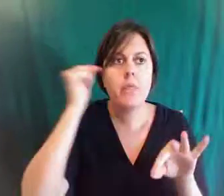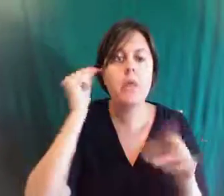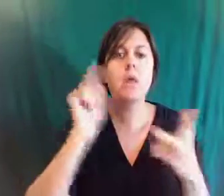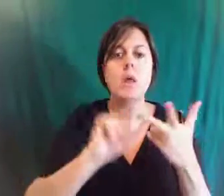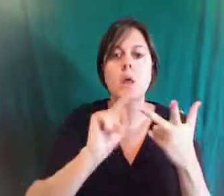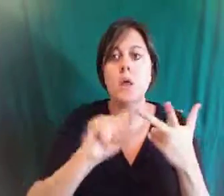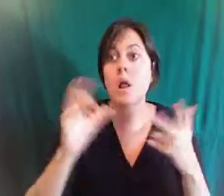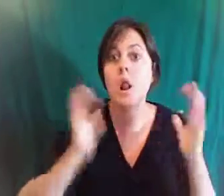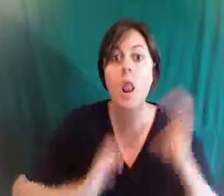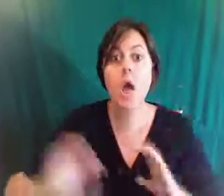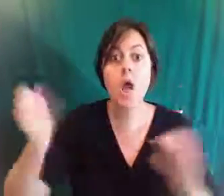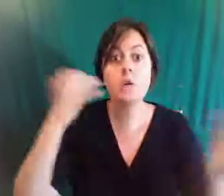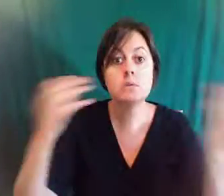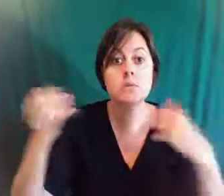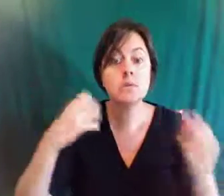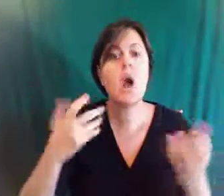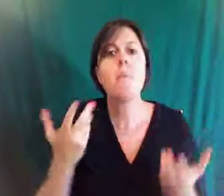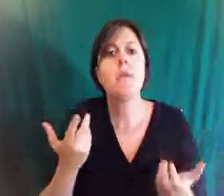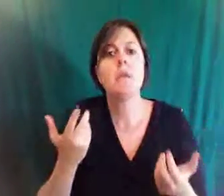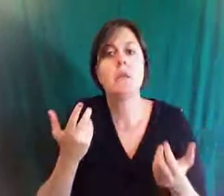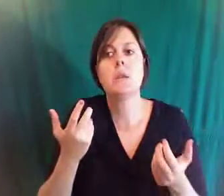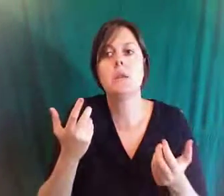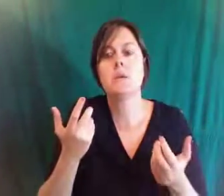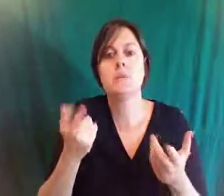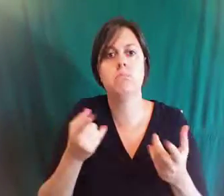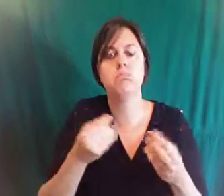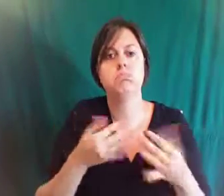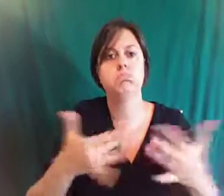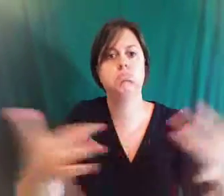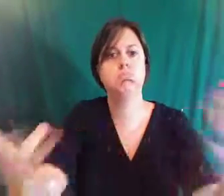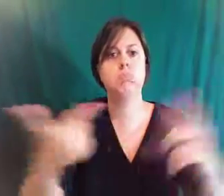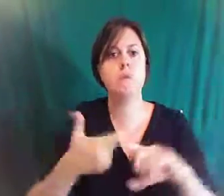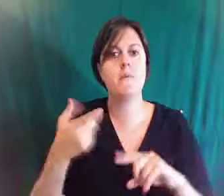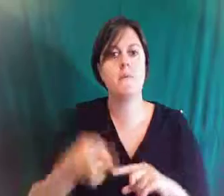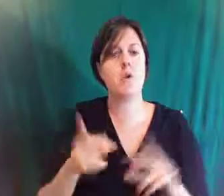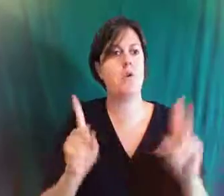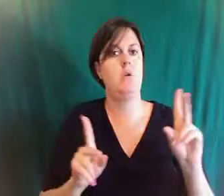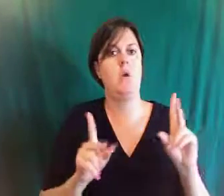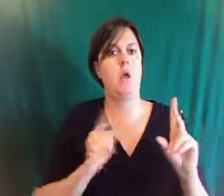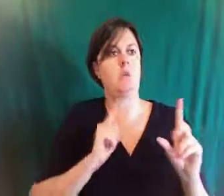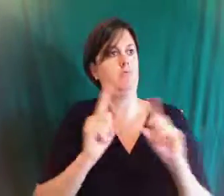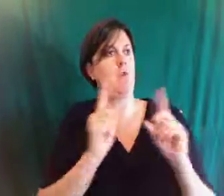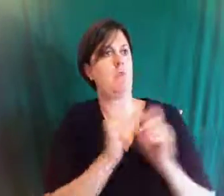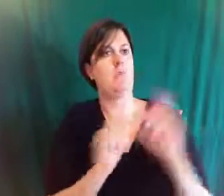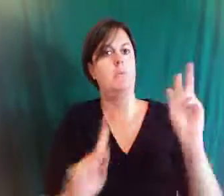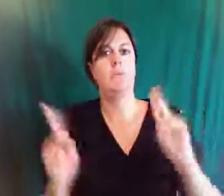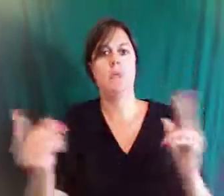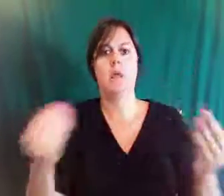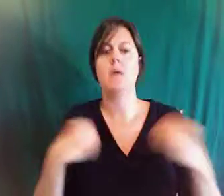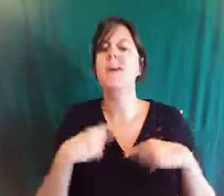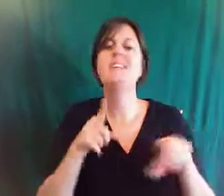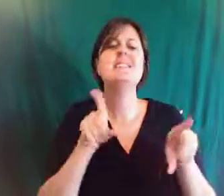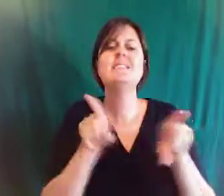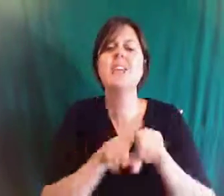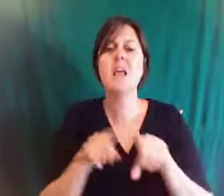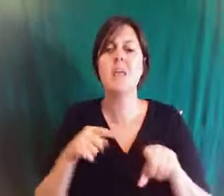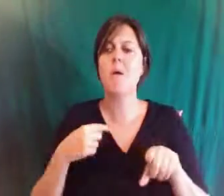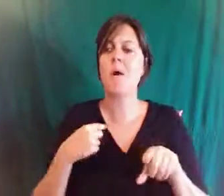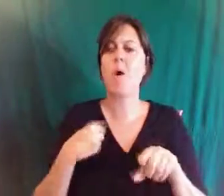it just it just happens and i think that's really important you know i did this also when i tried to lose weight i said i'm going to lose 40 pounds and i told